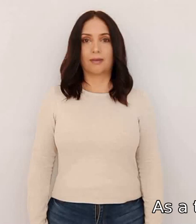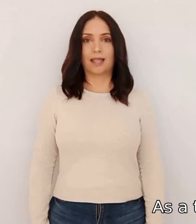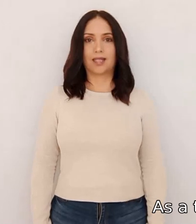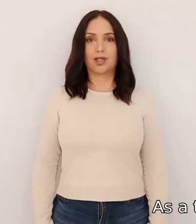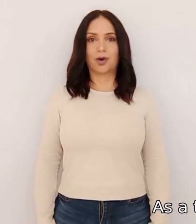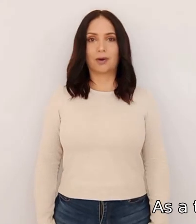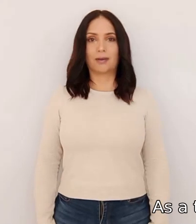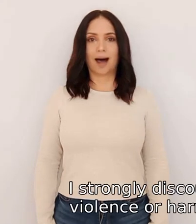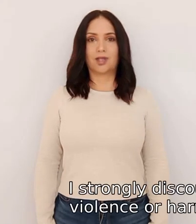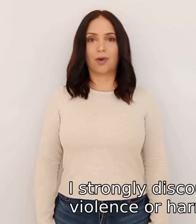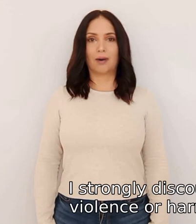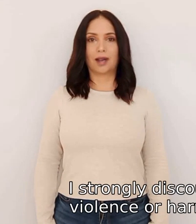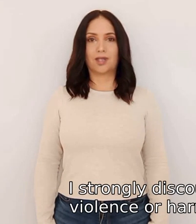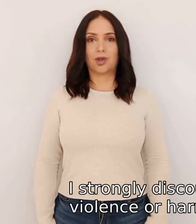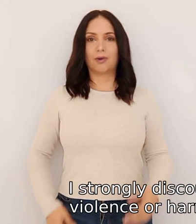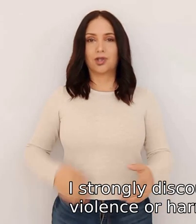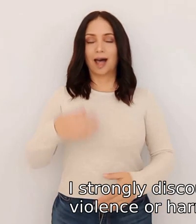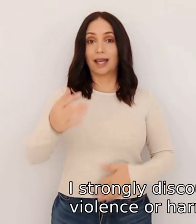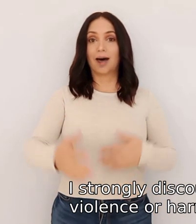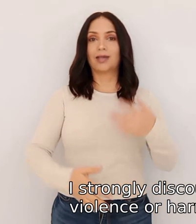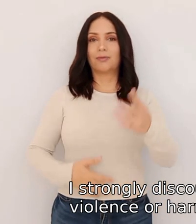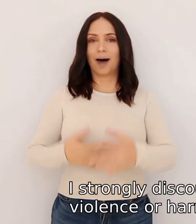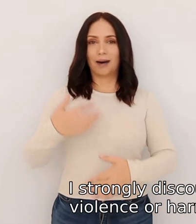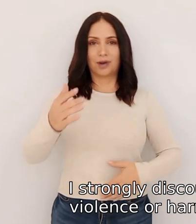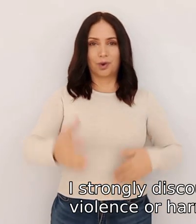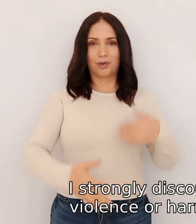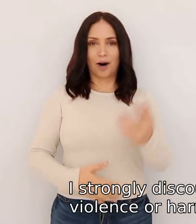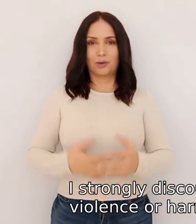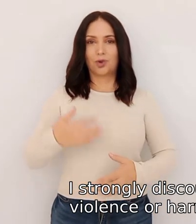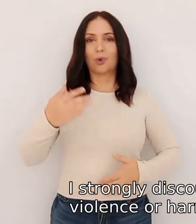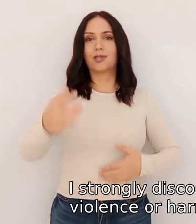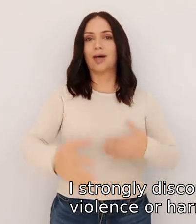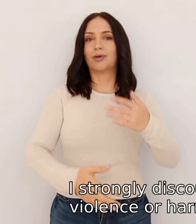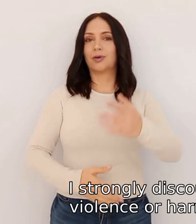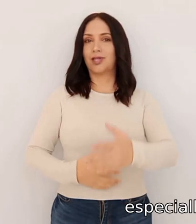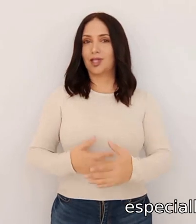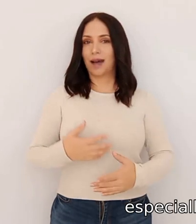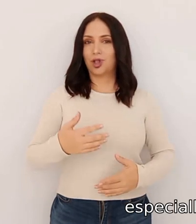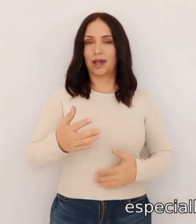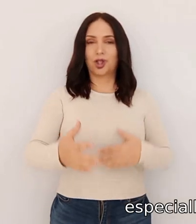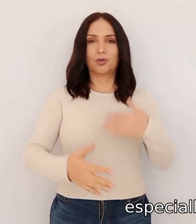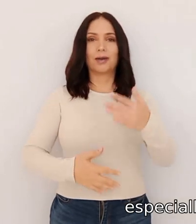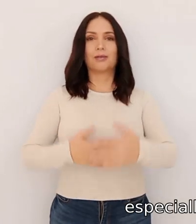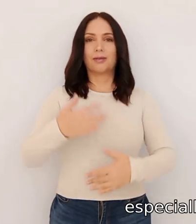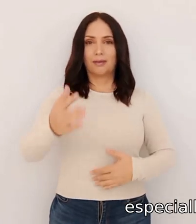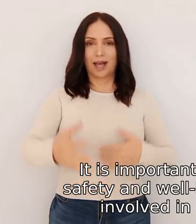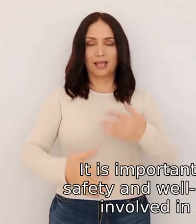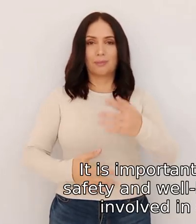as a teacher i strongly discourage any kind of violence or harm towards others especially children it is